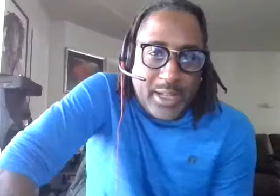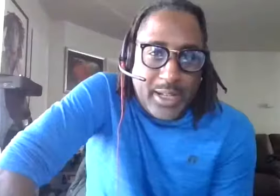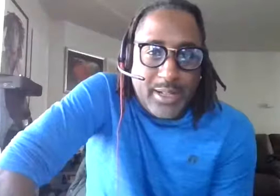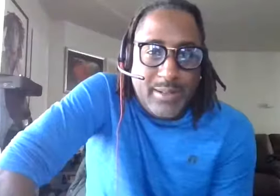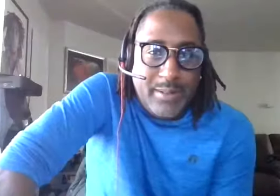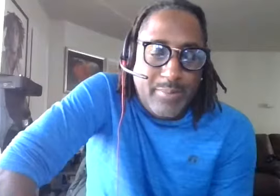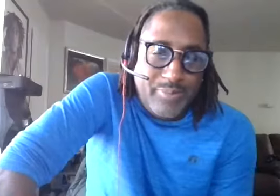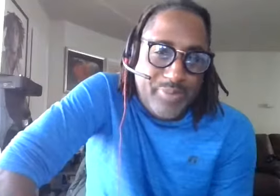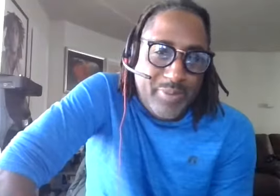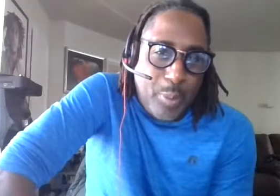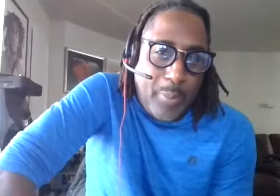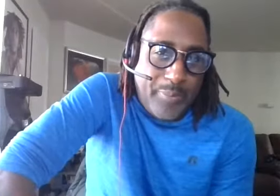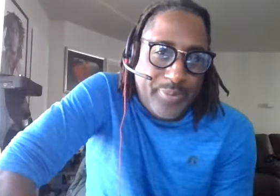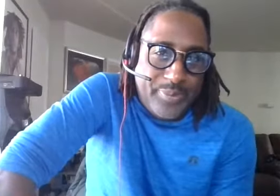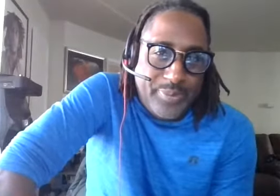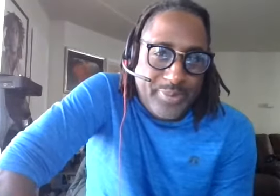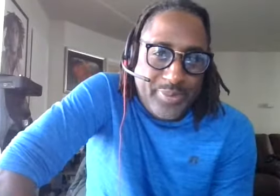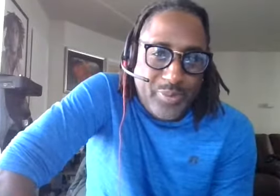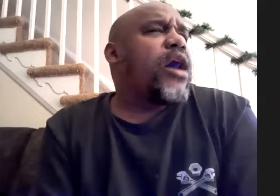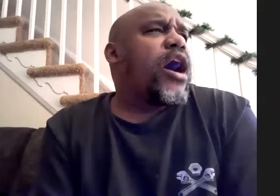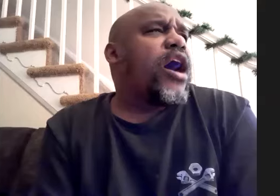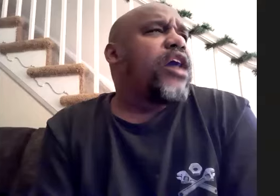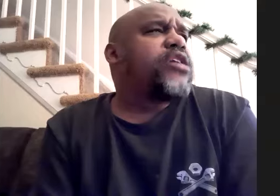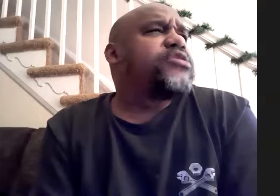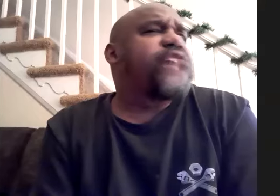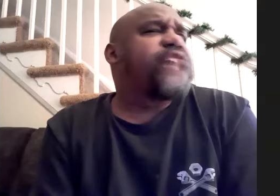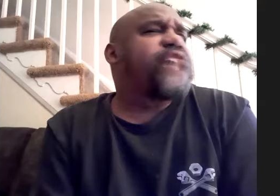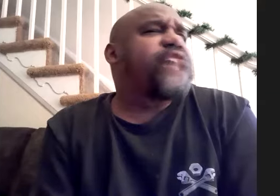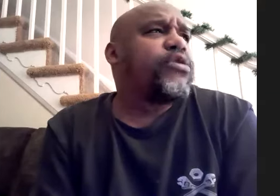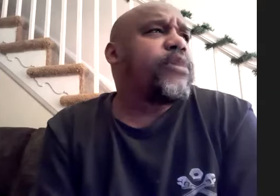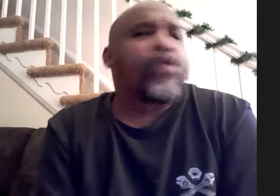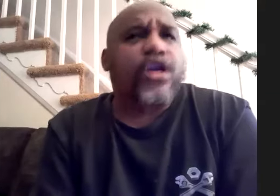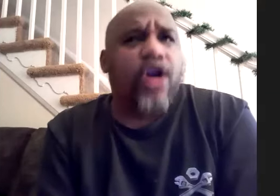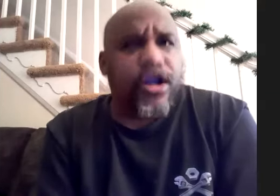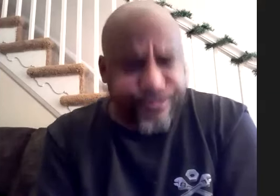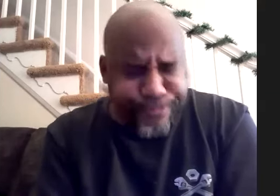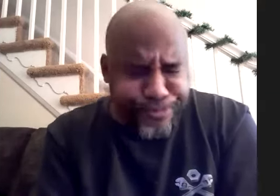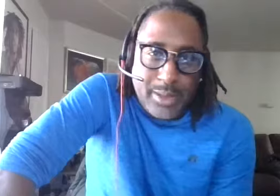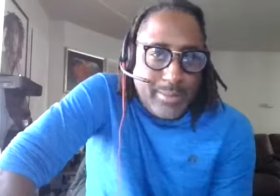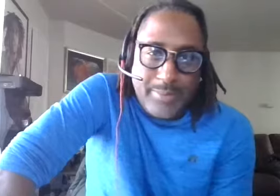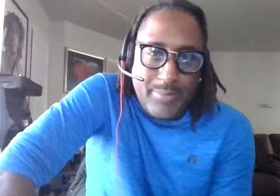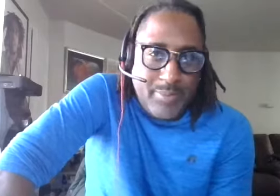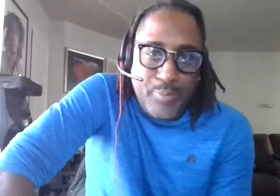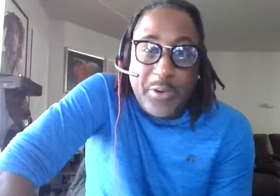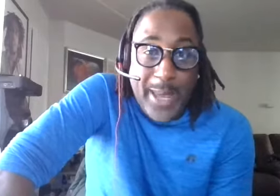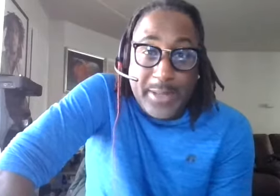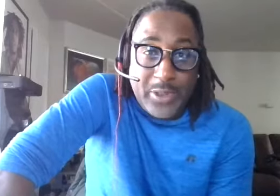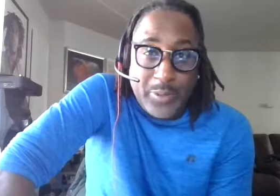first album uh desperate people and broken hearts oh middleman too